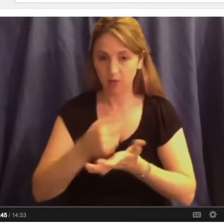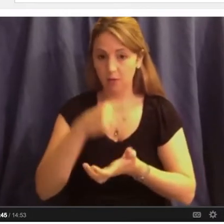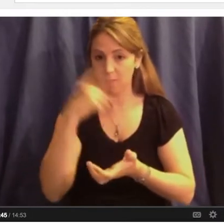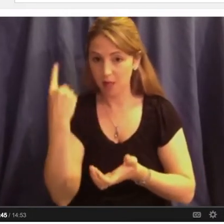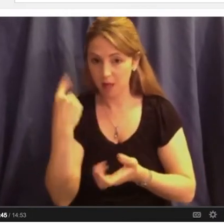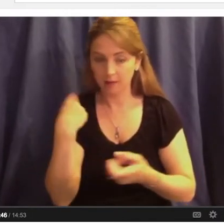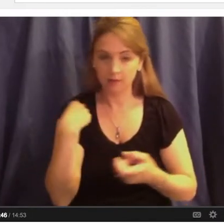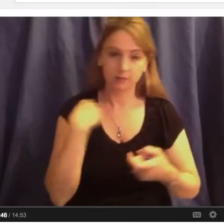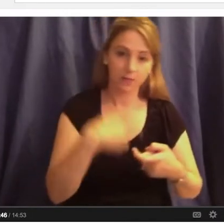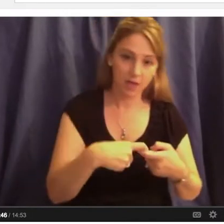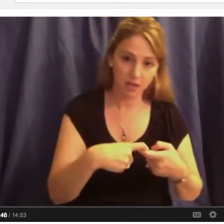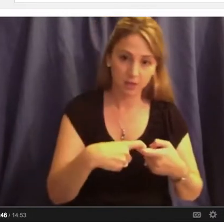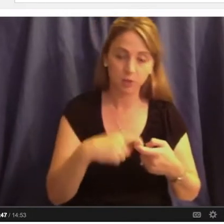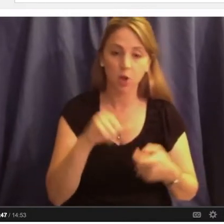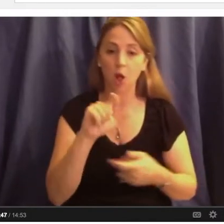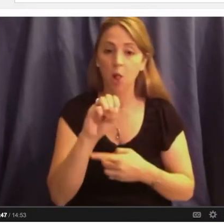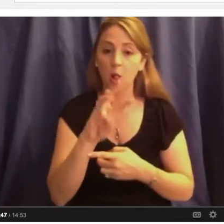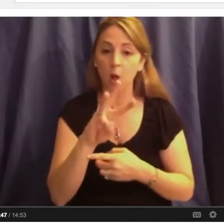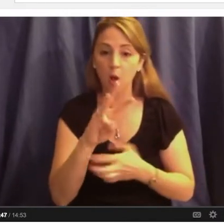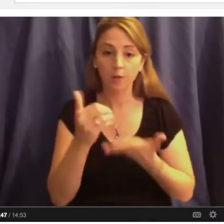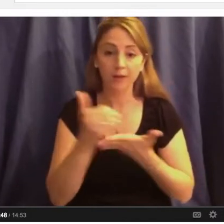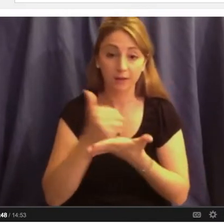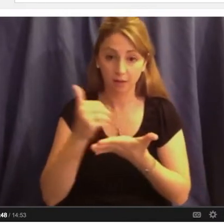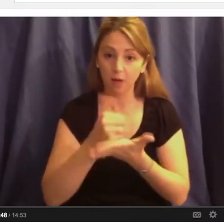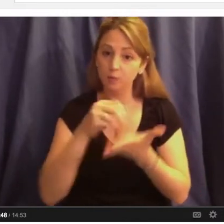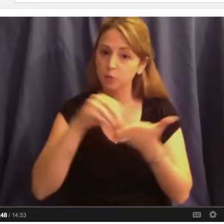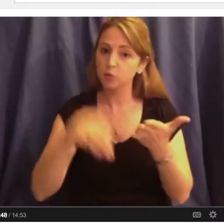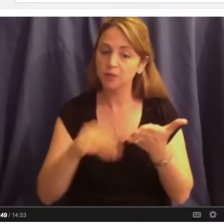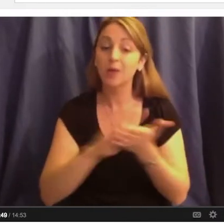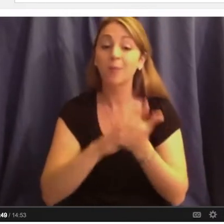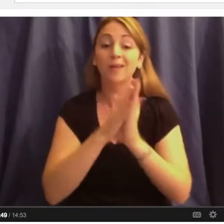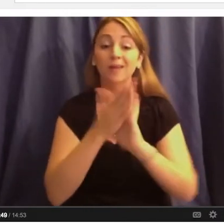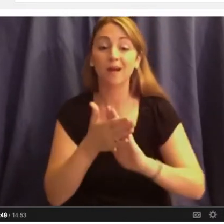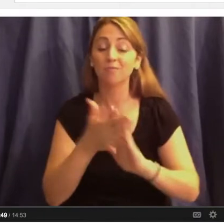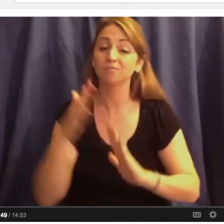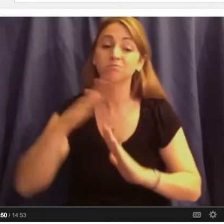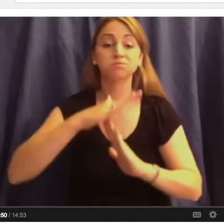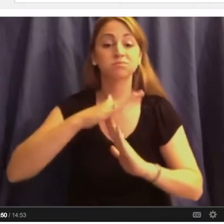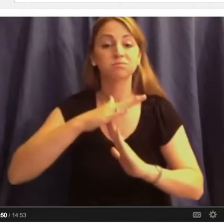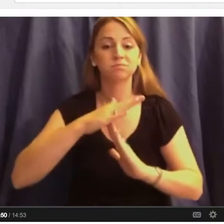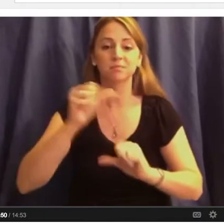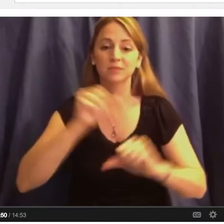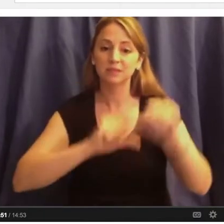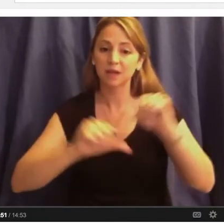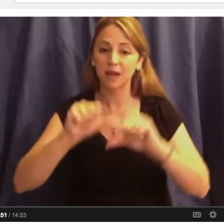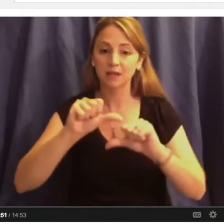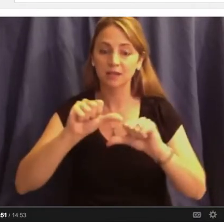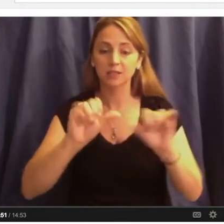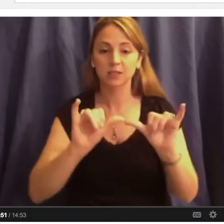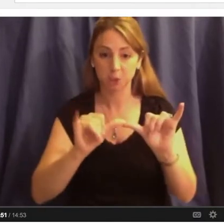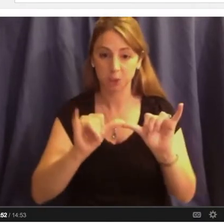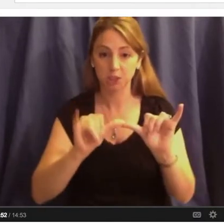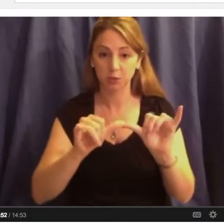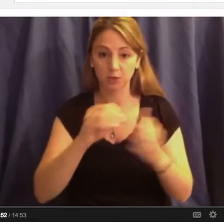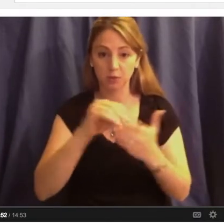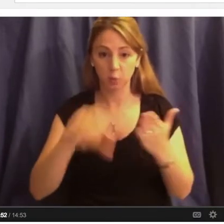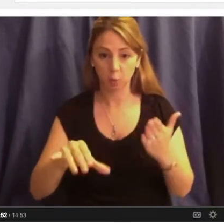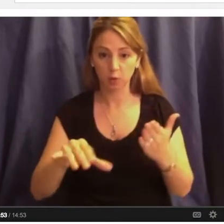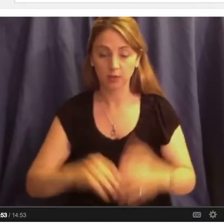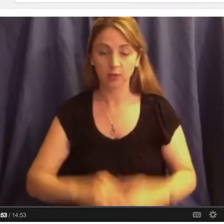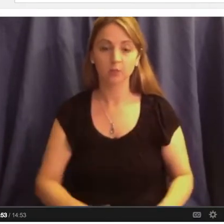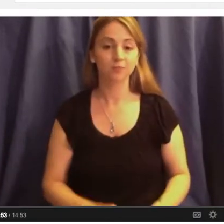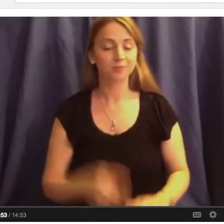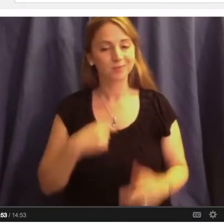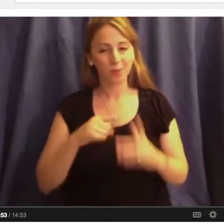students from low income backgrounds to become some of the best in the world in science and engineering. And so I begin with a story about my